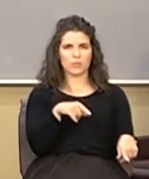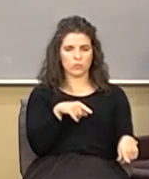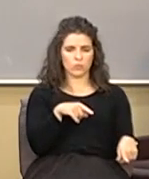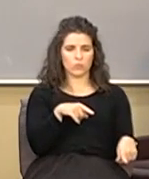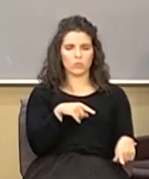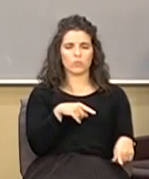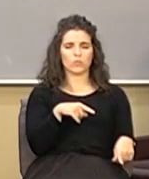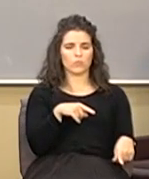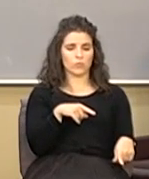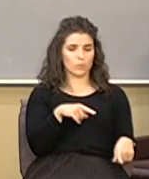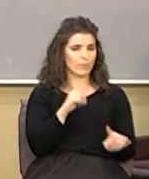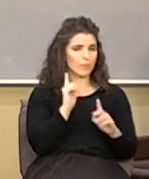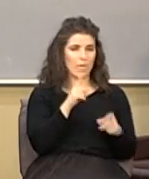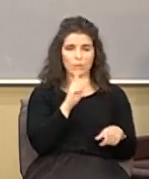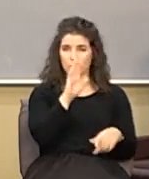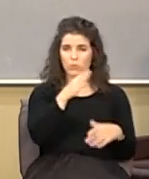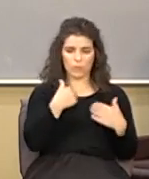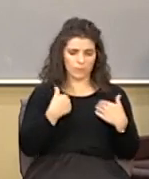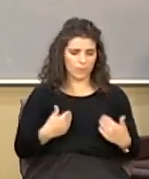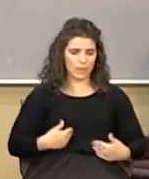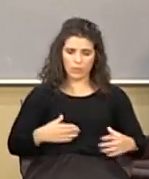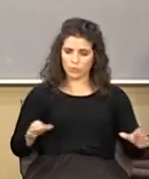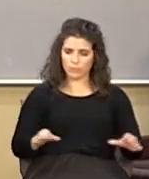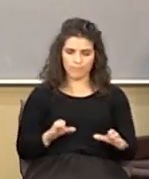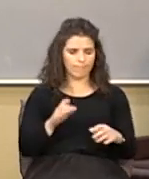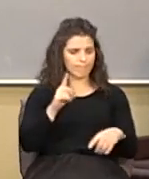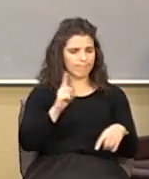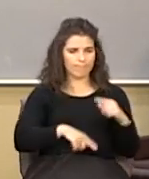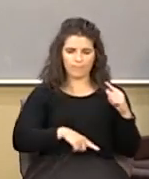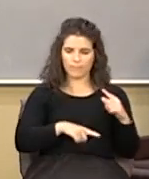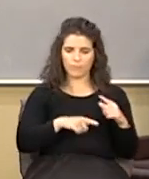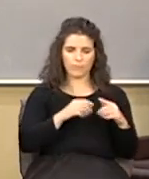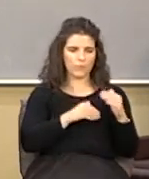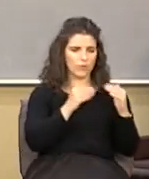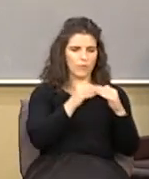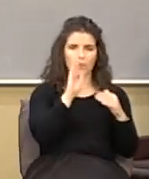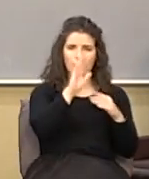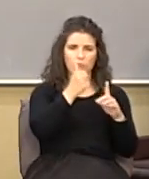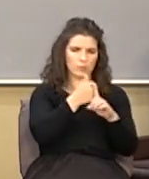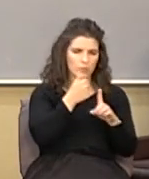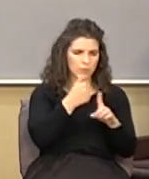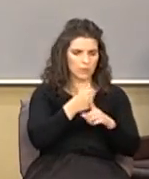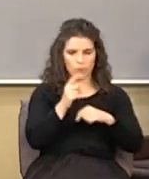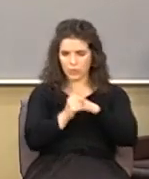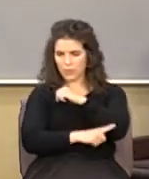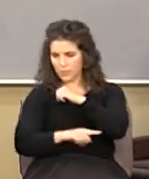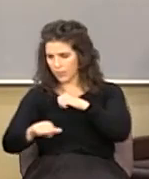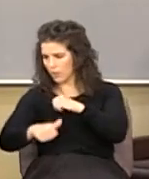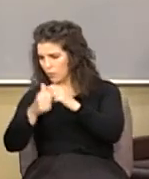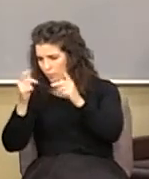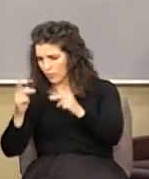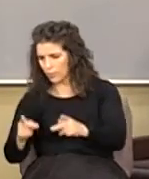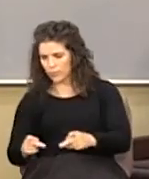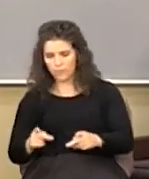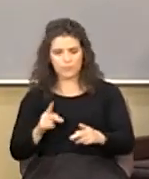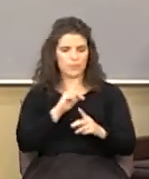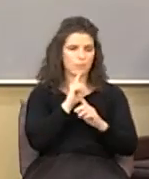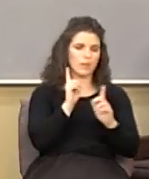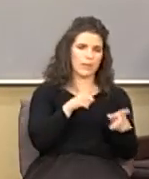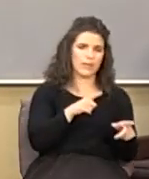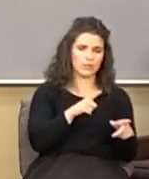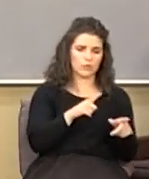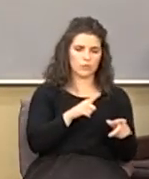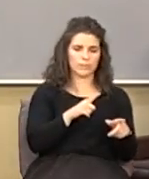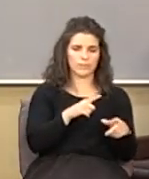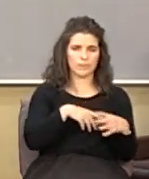the answer is not going to be in your flesh the answer is not going to be in justifying yourself or condemning somebody else the answer is going to be getting